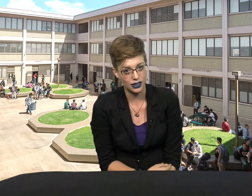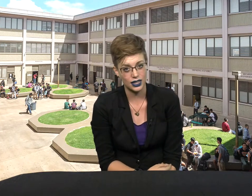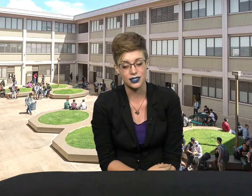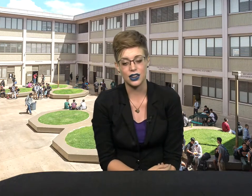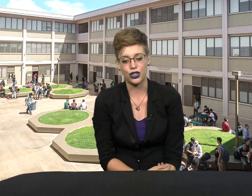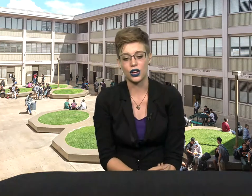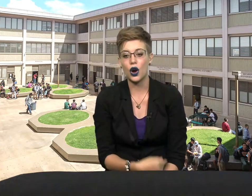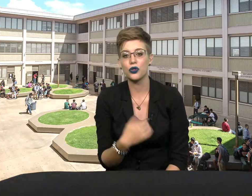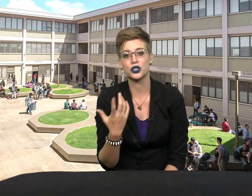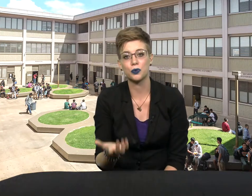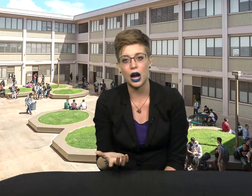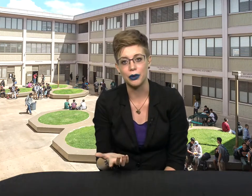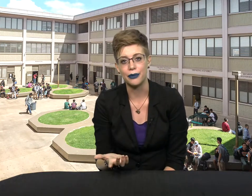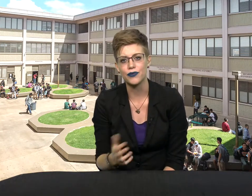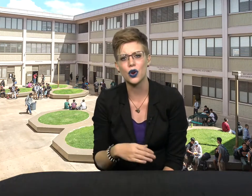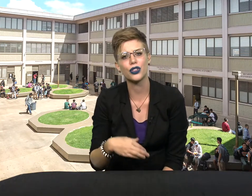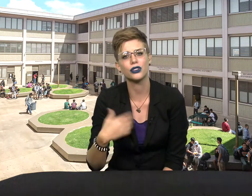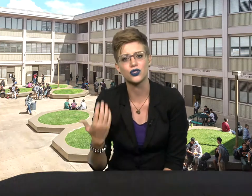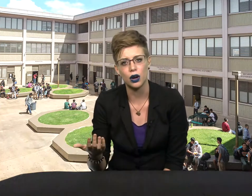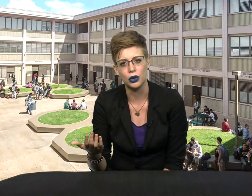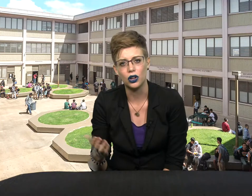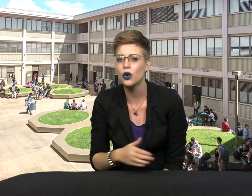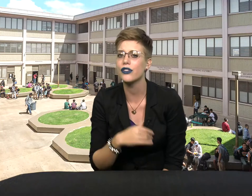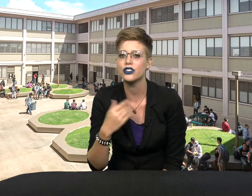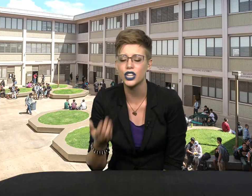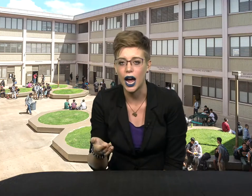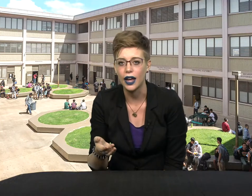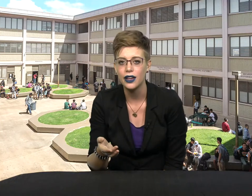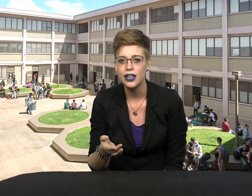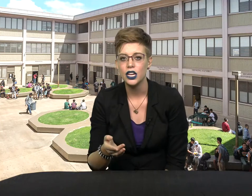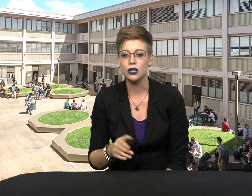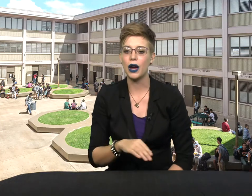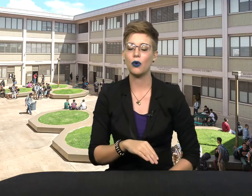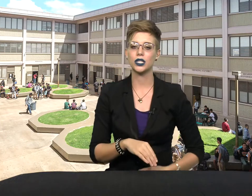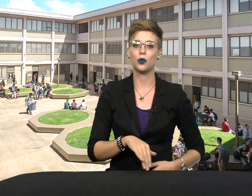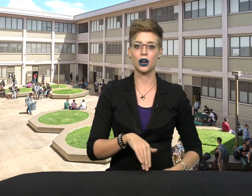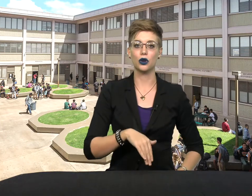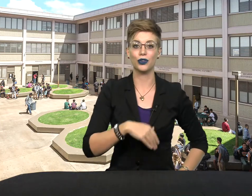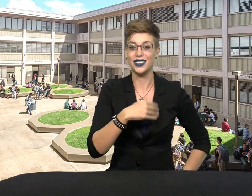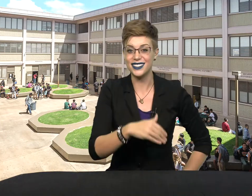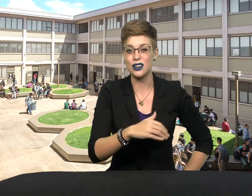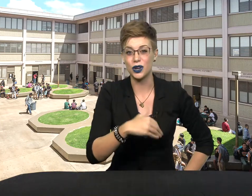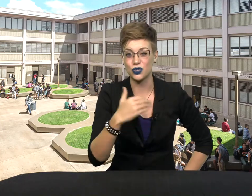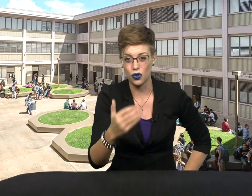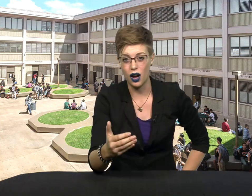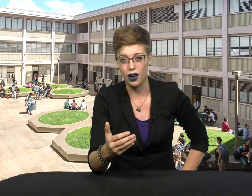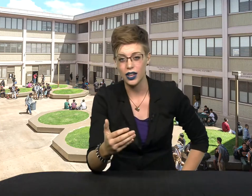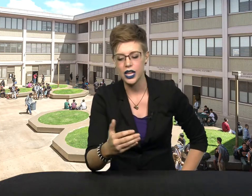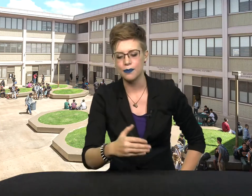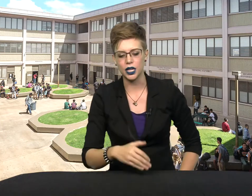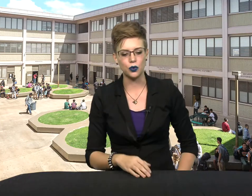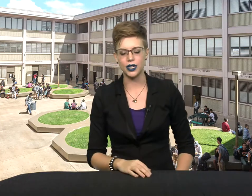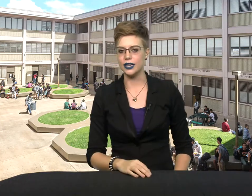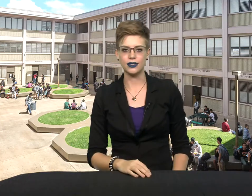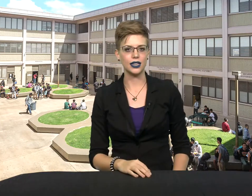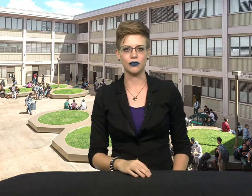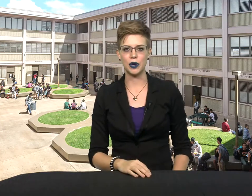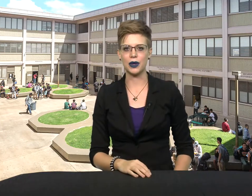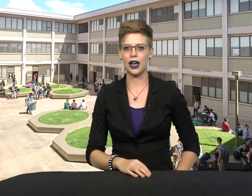this and think, Oh, there's a problem. Oh, they're in trouble. Oh, they're shy. You might want to walk over and see what's wrong, but you wouldn't instinctively be like,